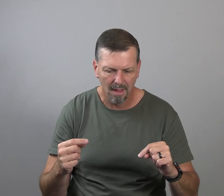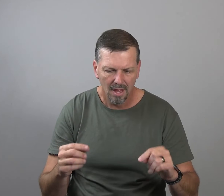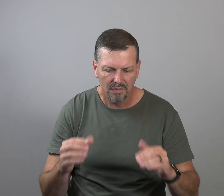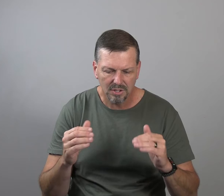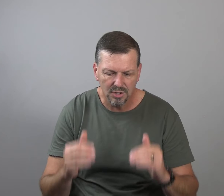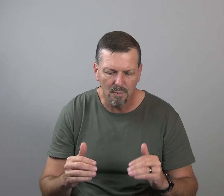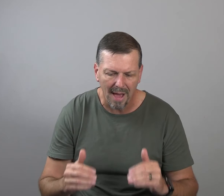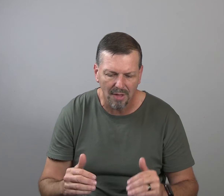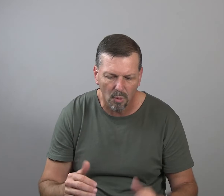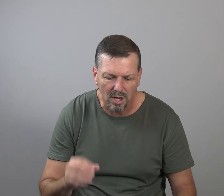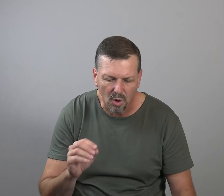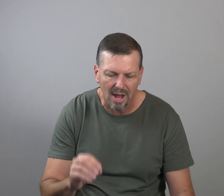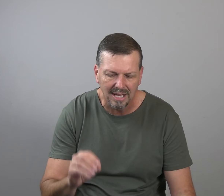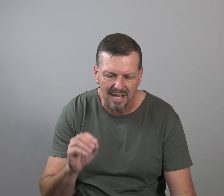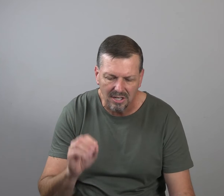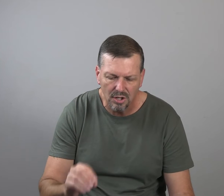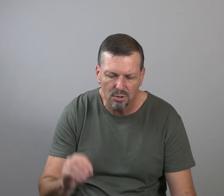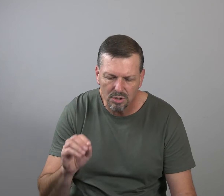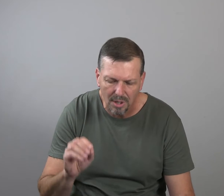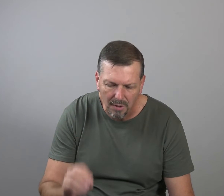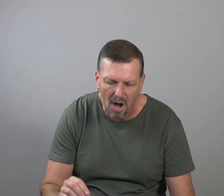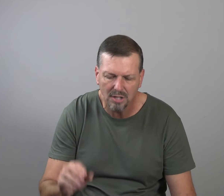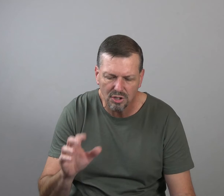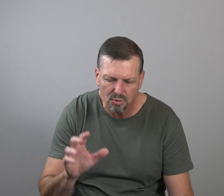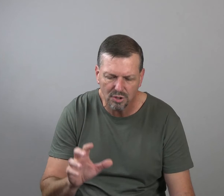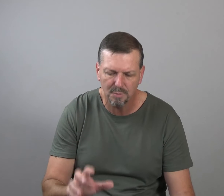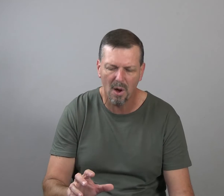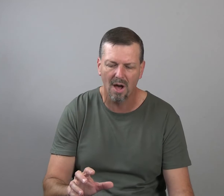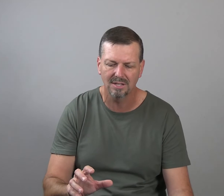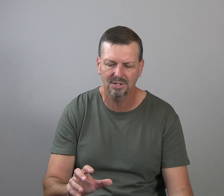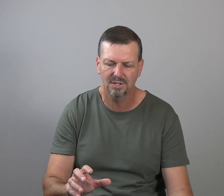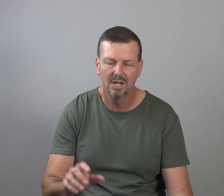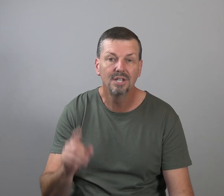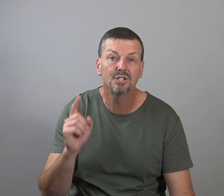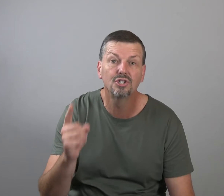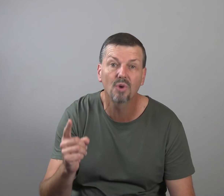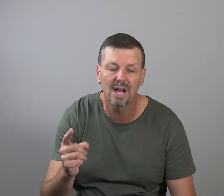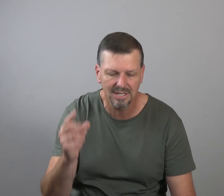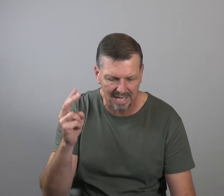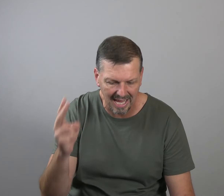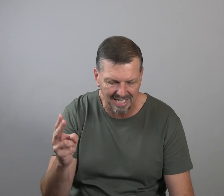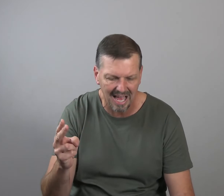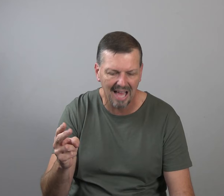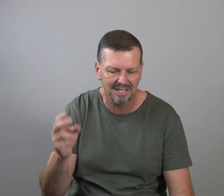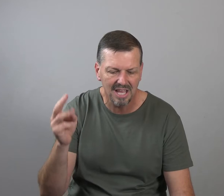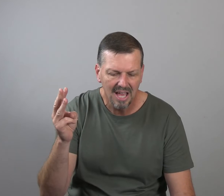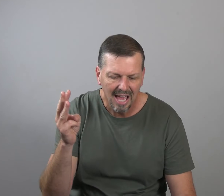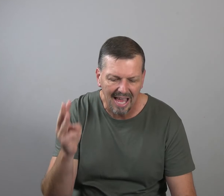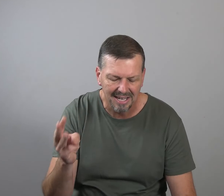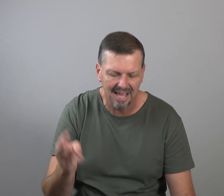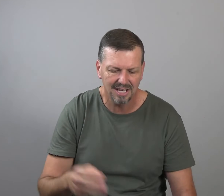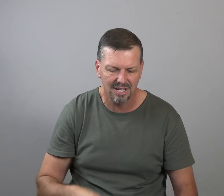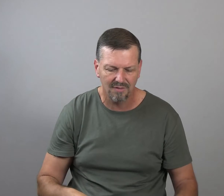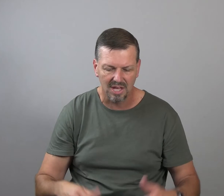This new pathway creates a new subconscious response to stress, anxiety, and negativity,